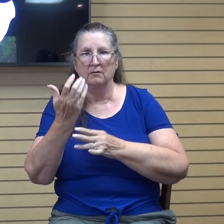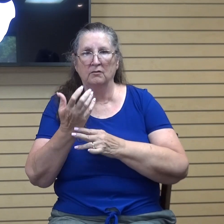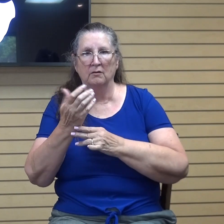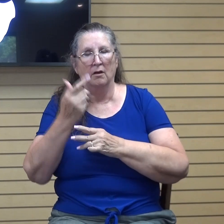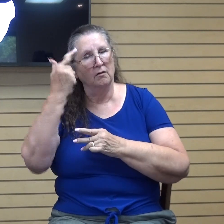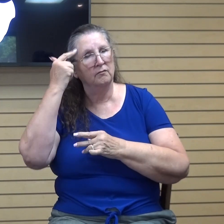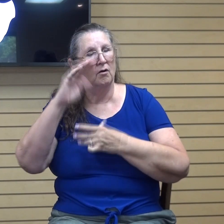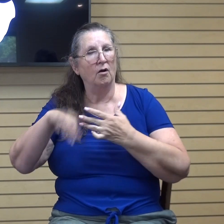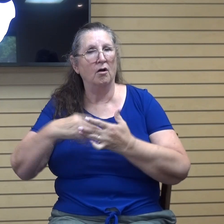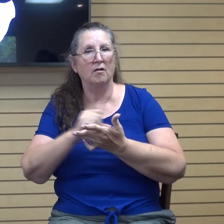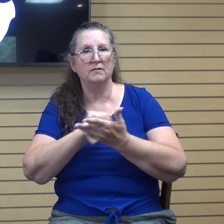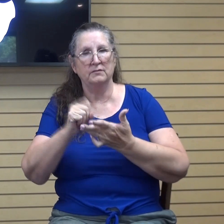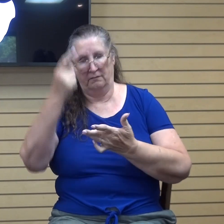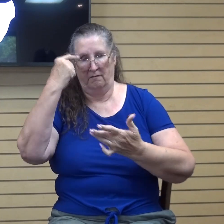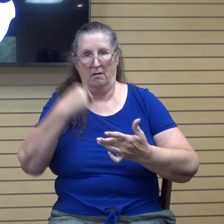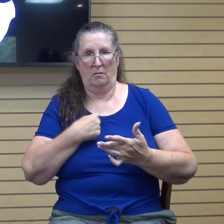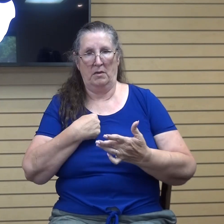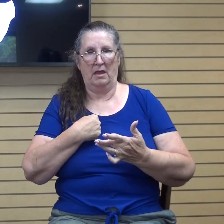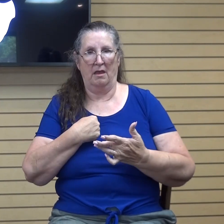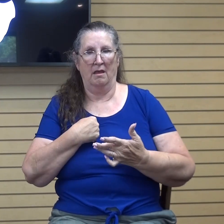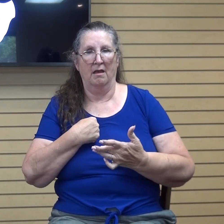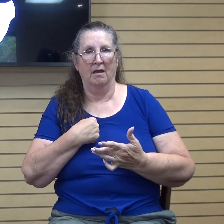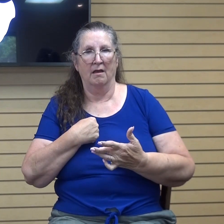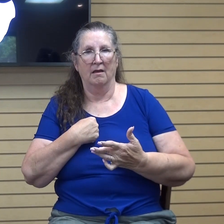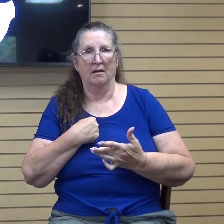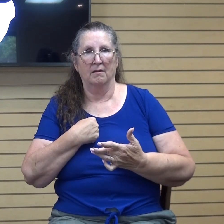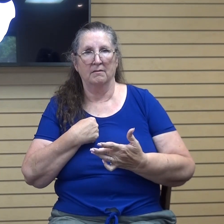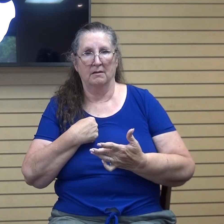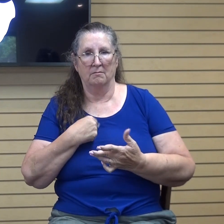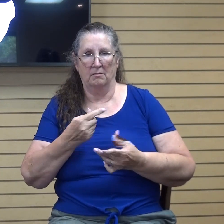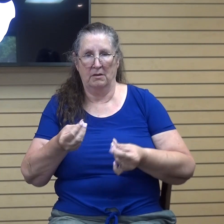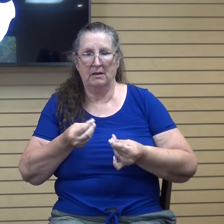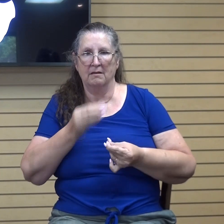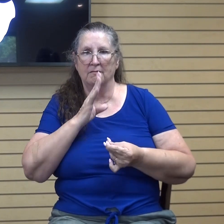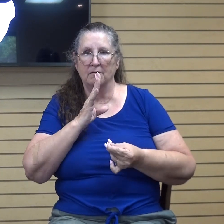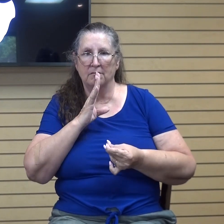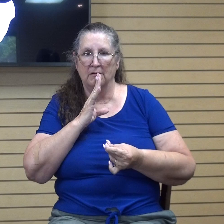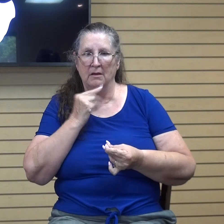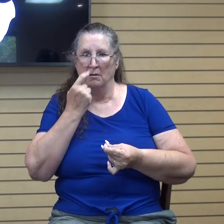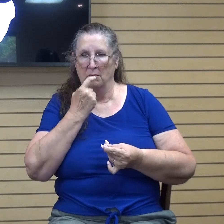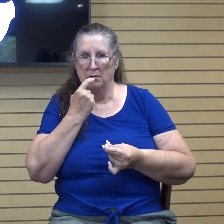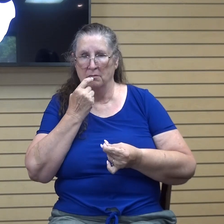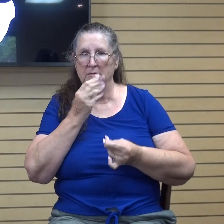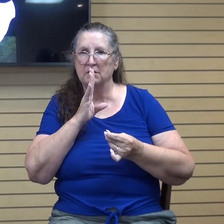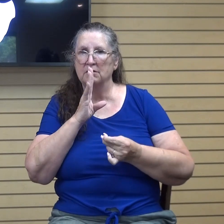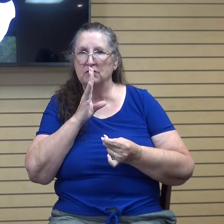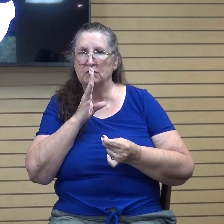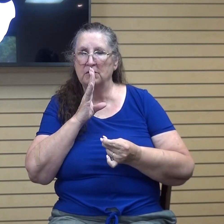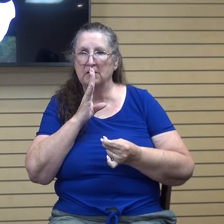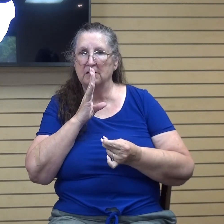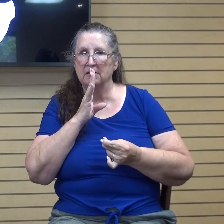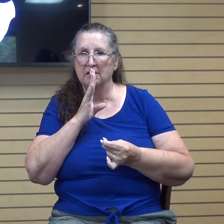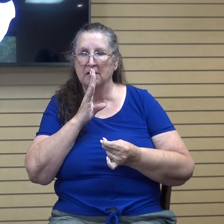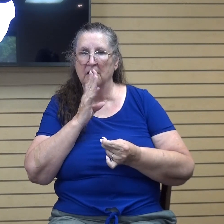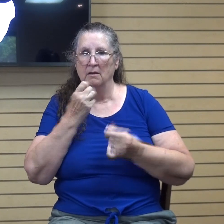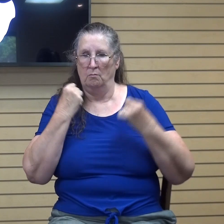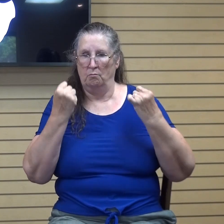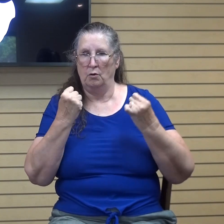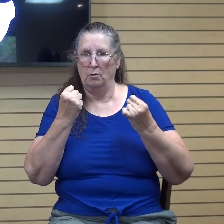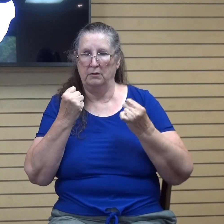And for me, that utterance may be given to me, that I may open my mouth and boldly make known the